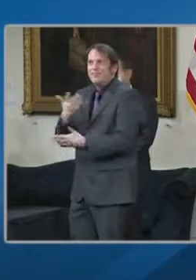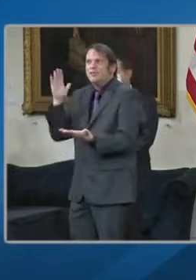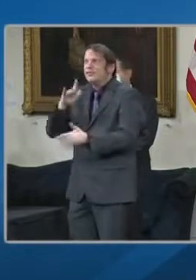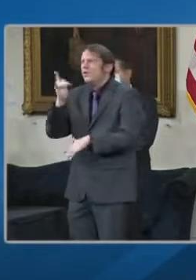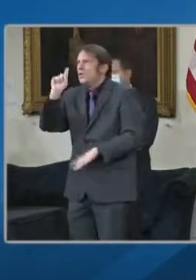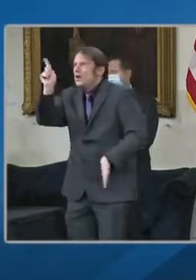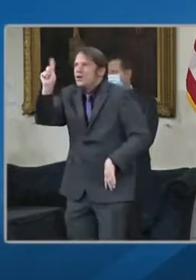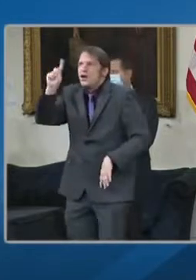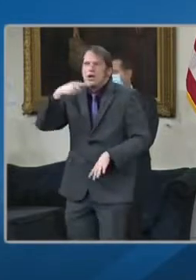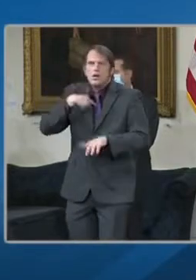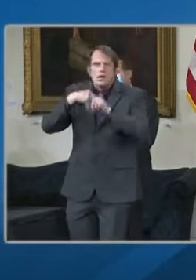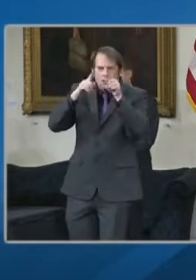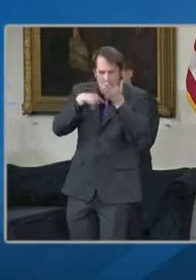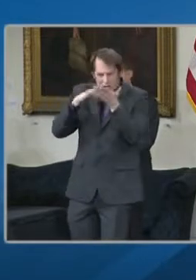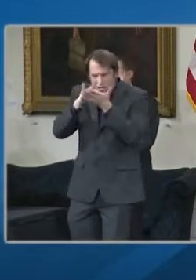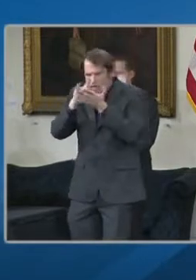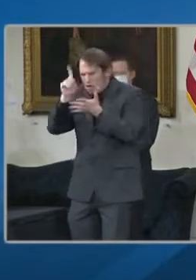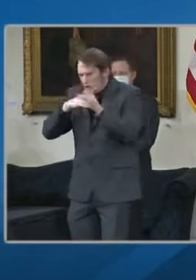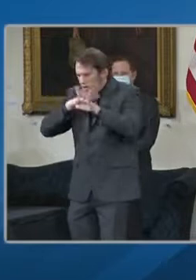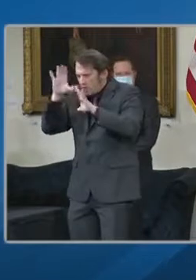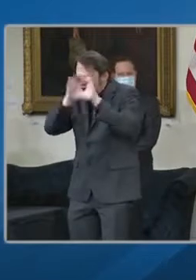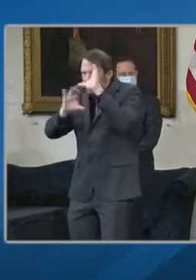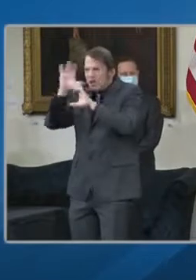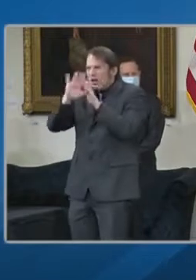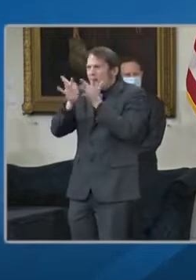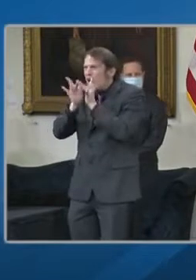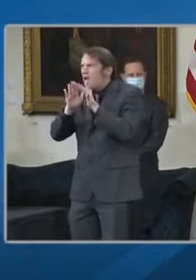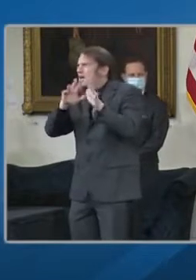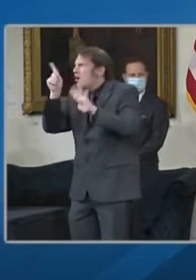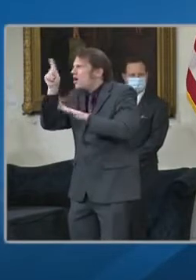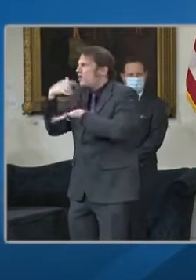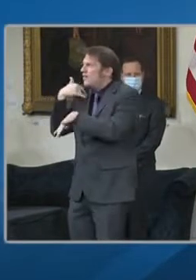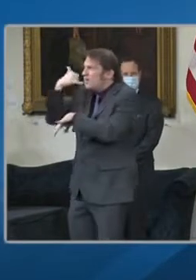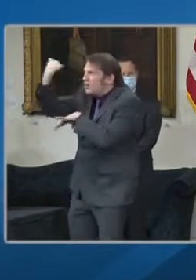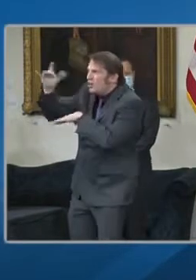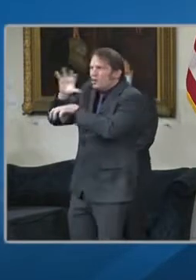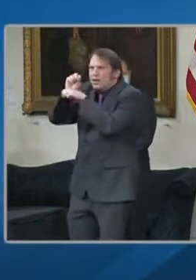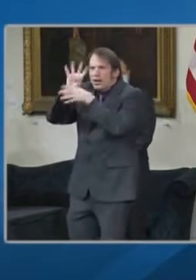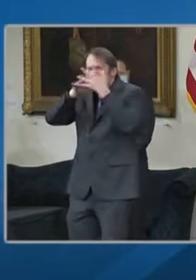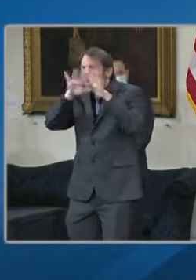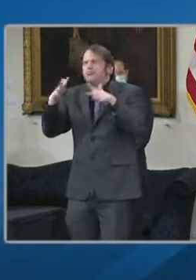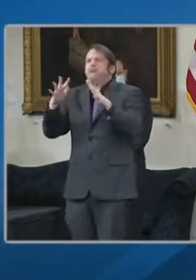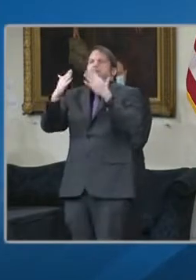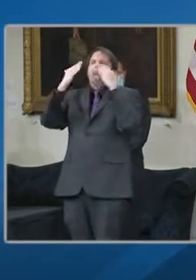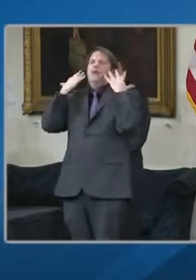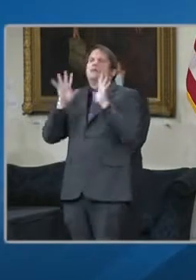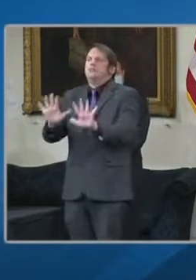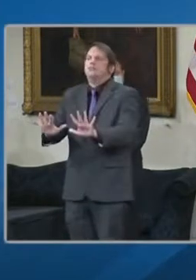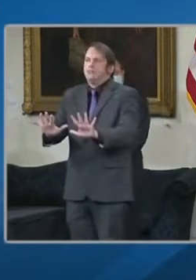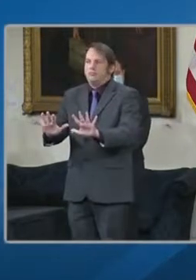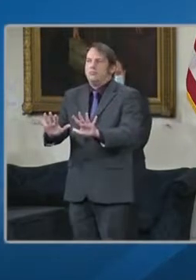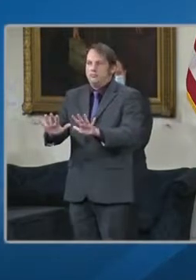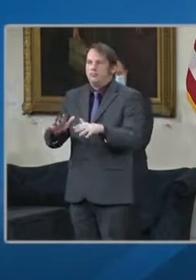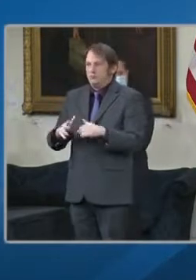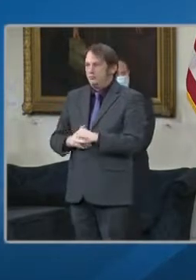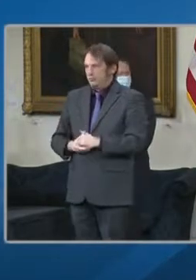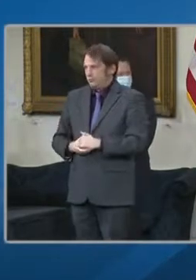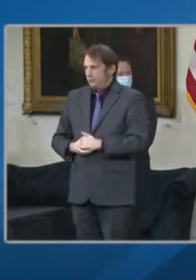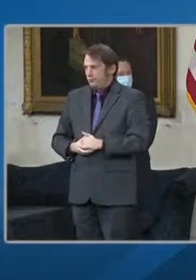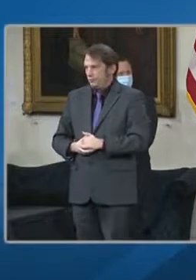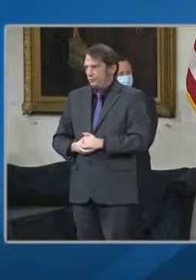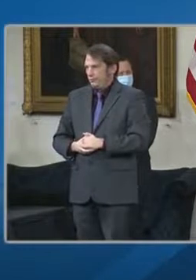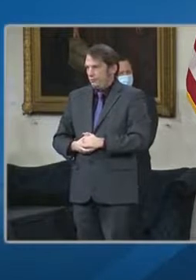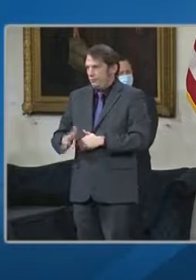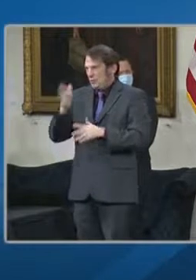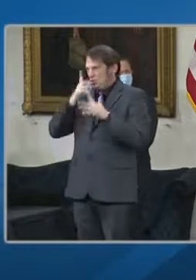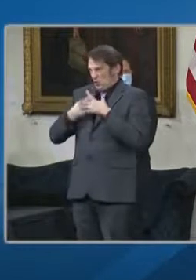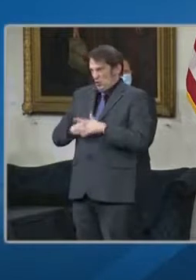individuals where they are. This initial pilot we're launching today will include 37 practices